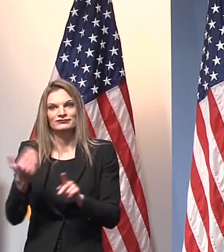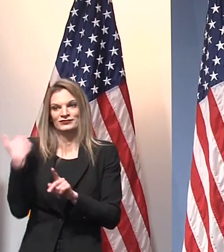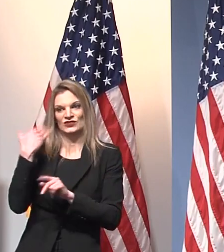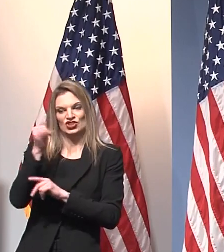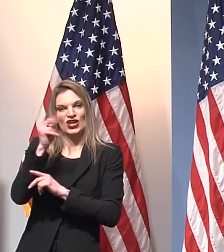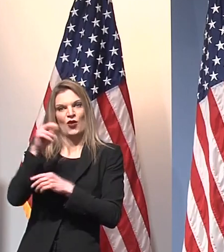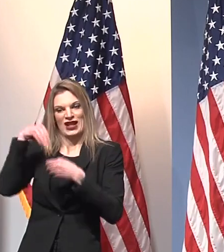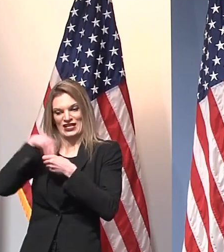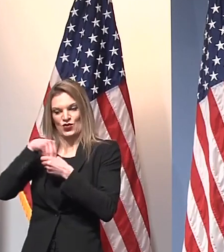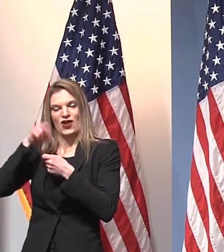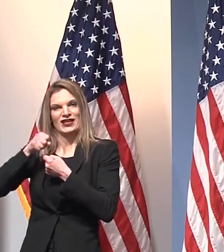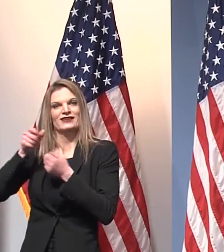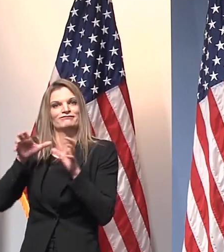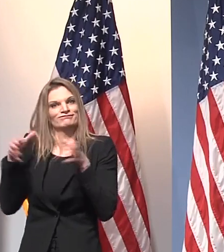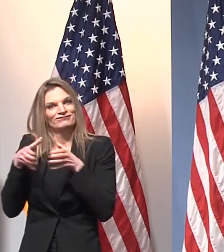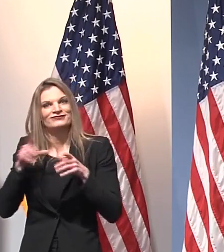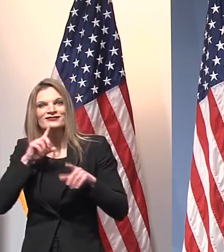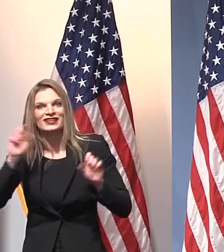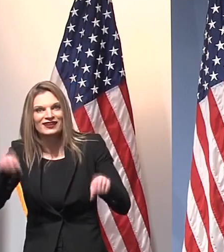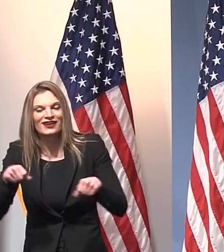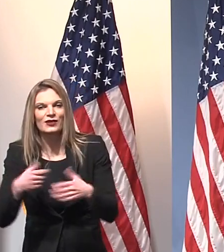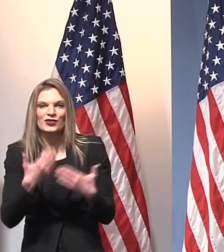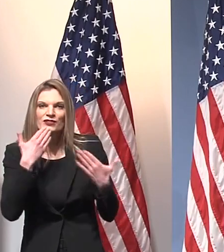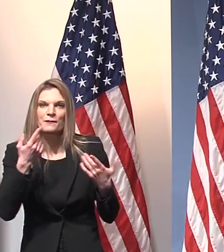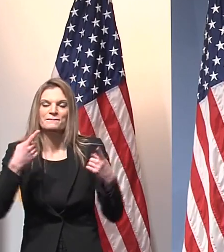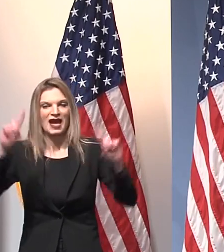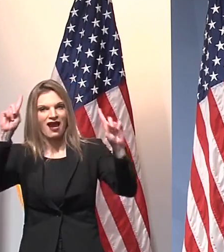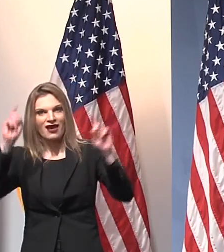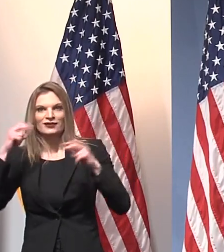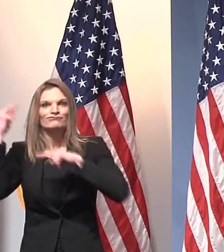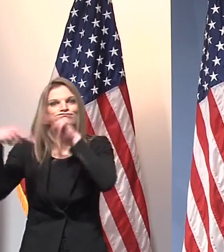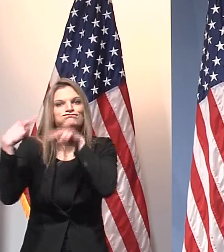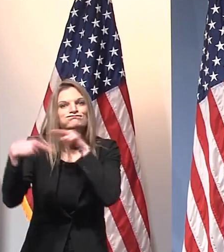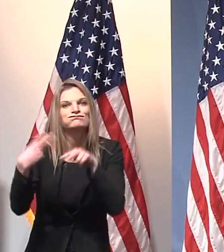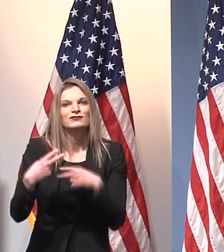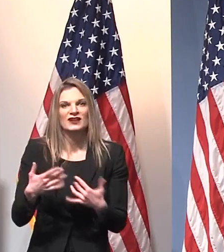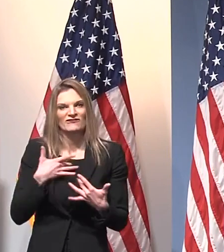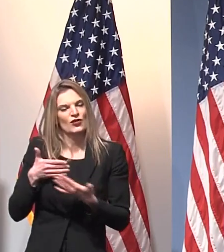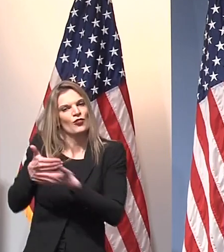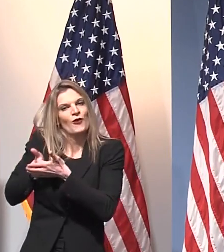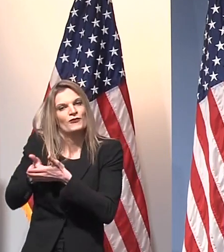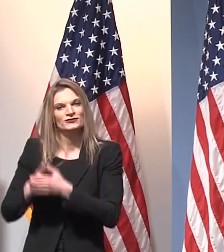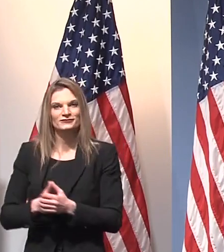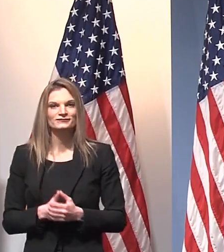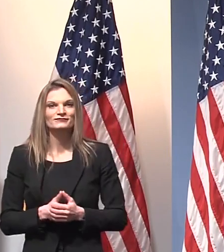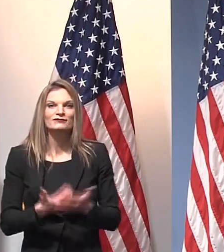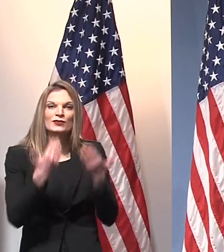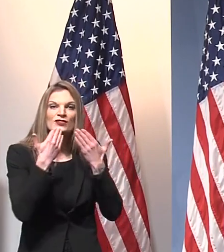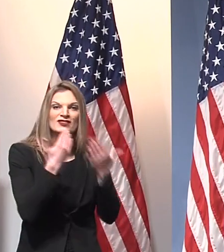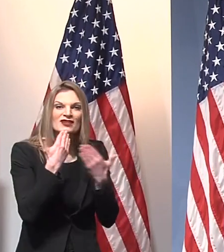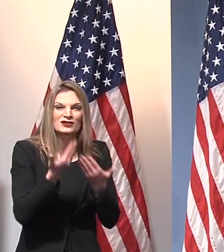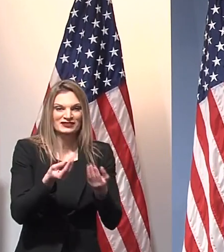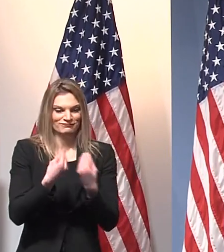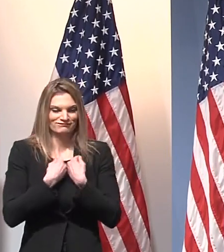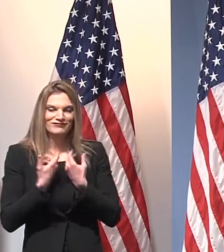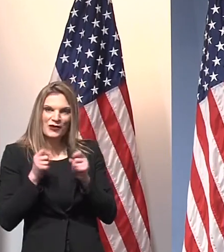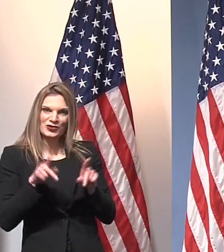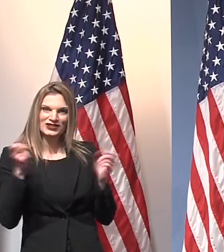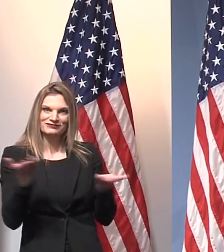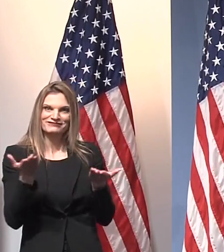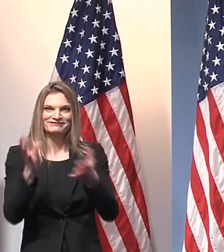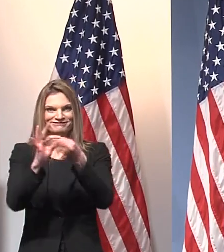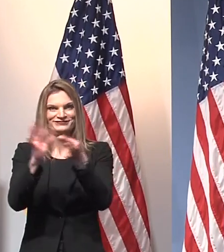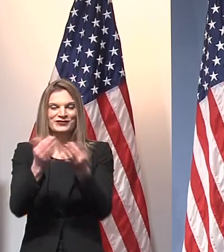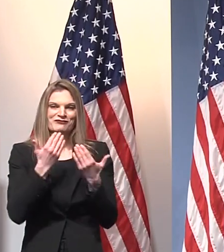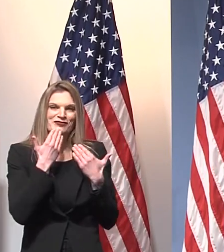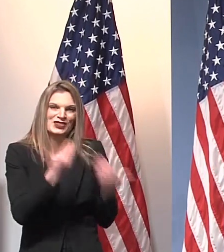and that gave us the opportunity to connect with one another and, you know, get closer together. Thank you for giving me the opportunity to speak before